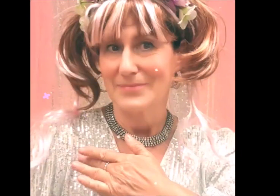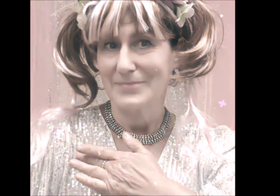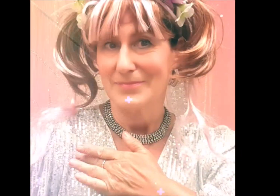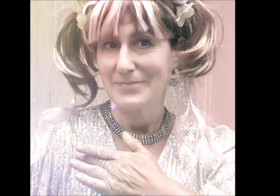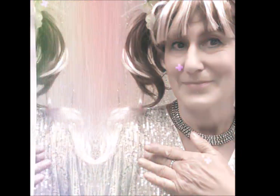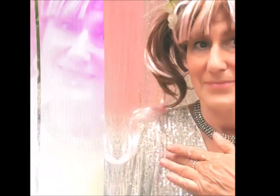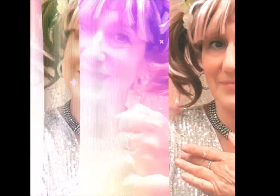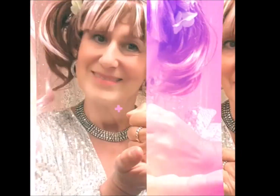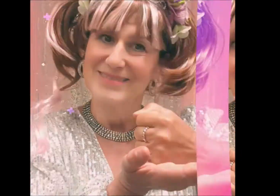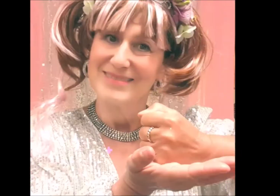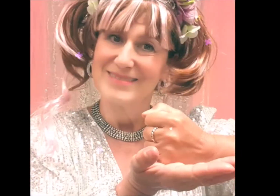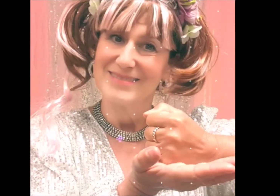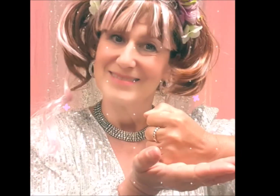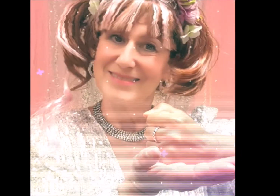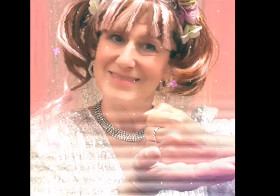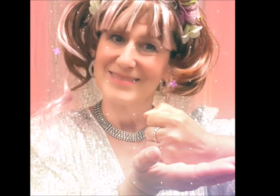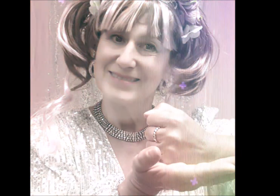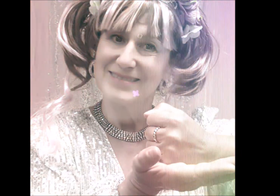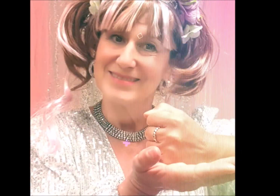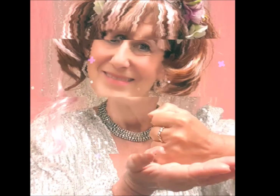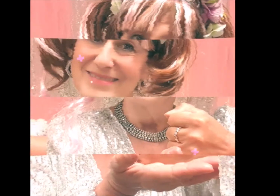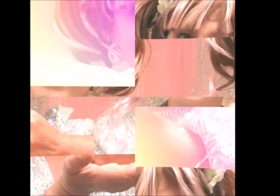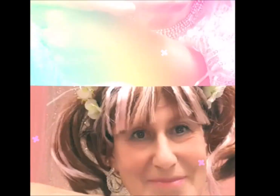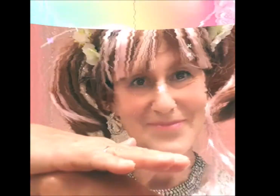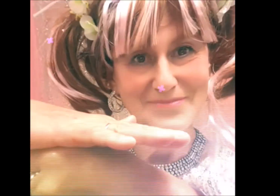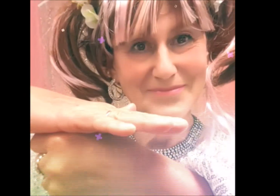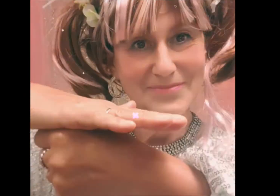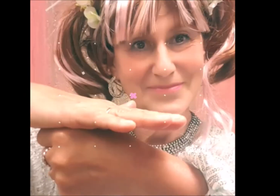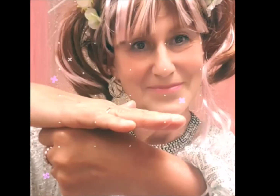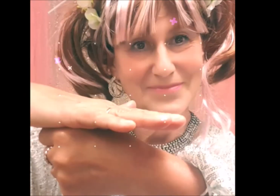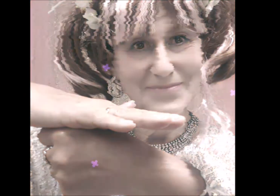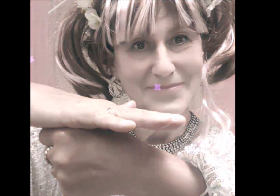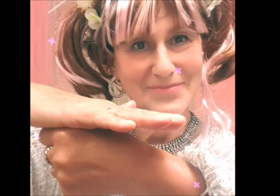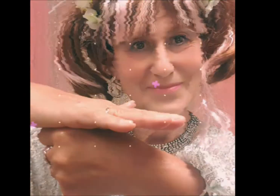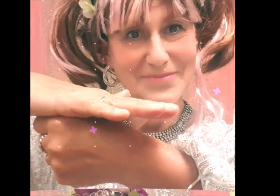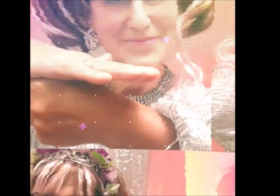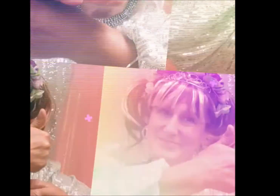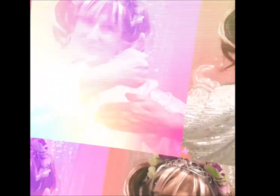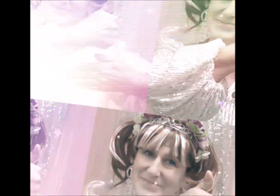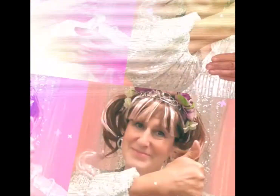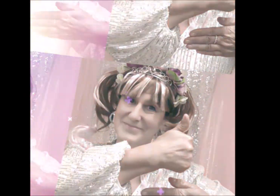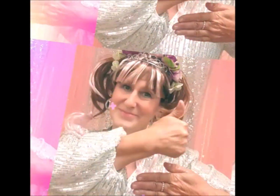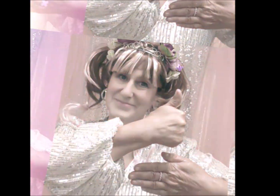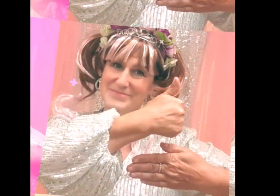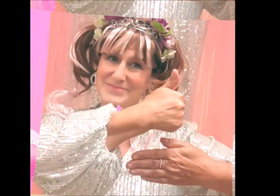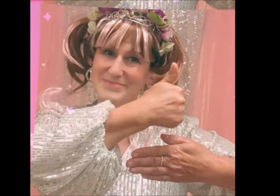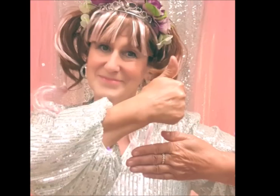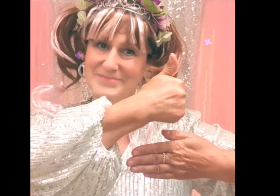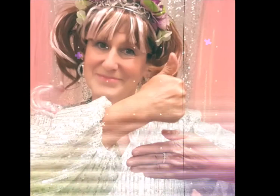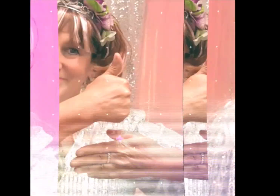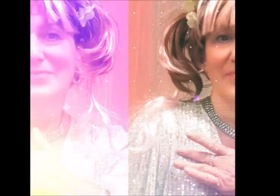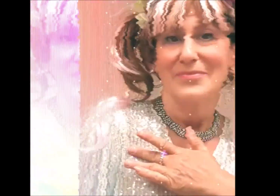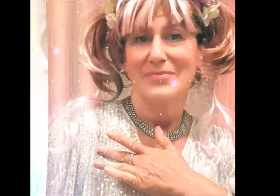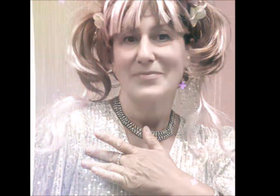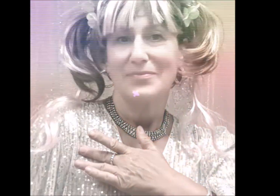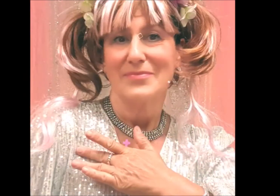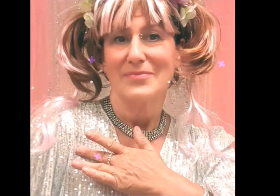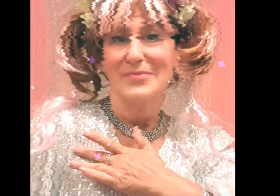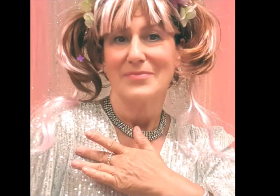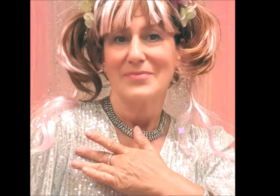simple signs to enable us to actually communicate with a child who has problems with their hearing